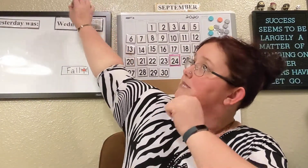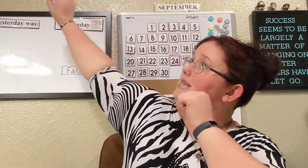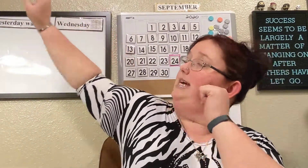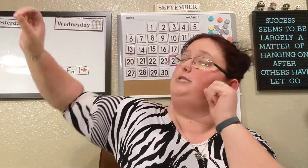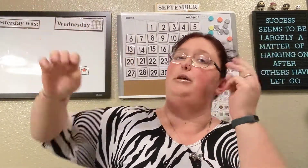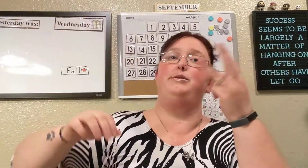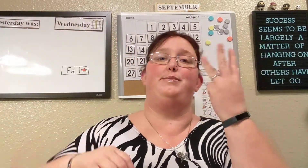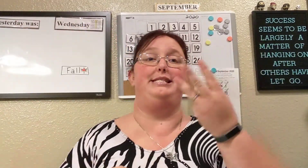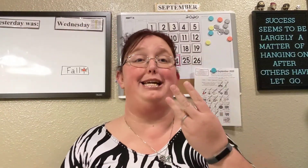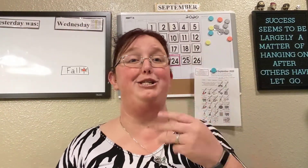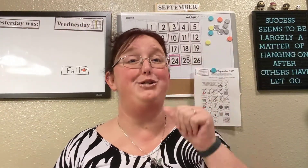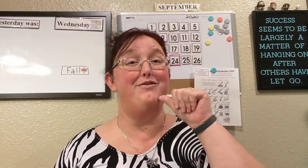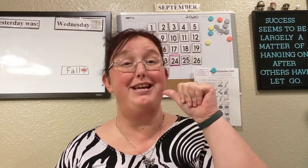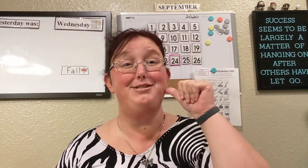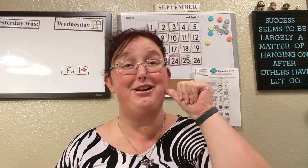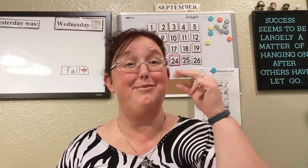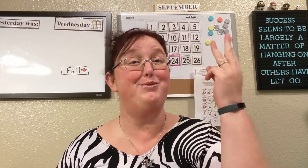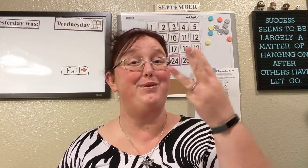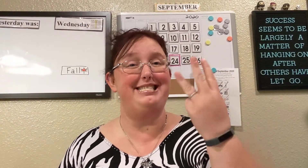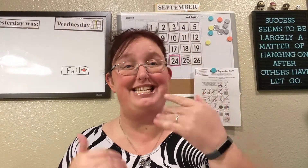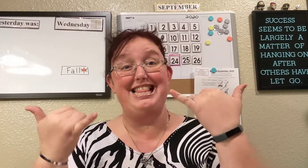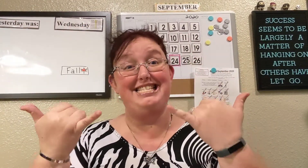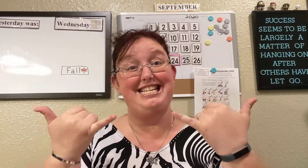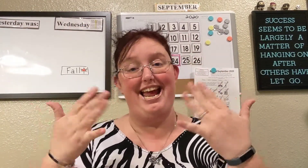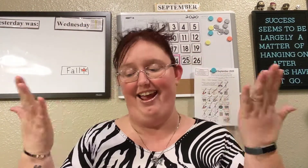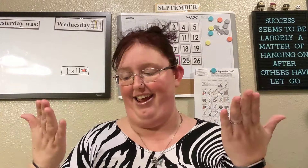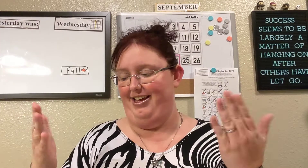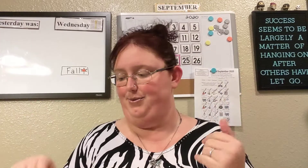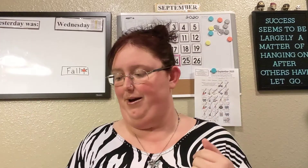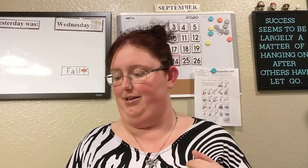Yesterday was Wednesday. So if yesterday was Wednesday, then today is what?